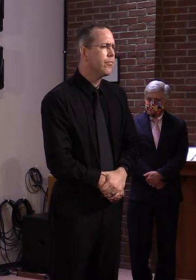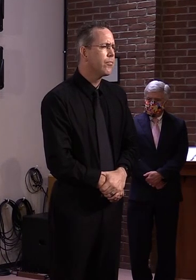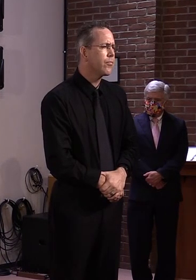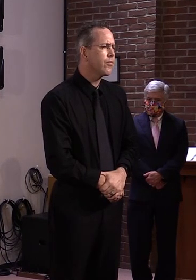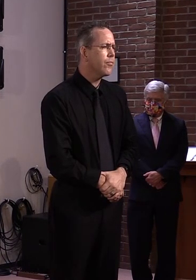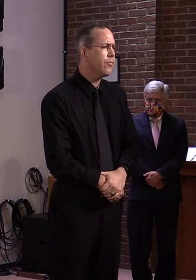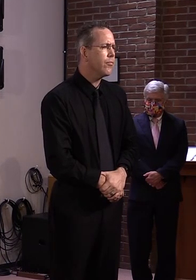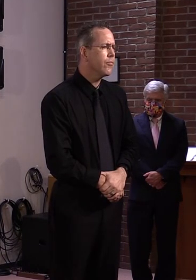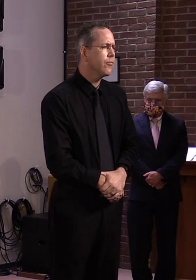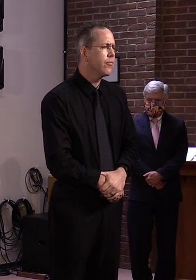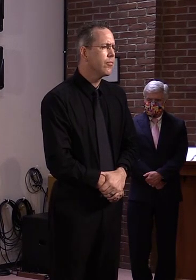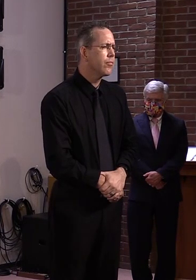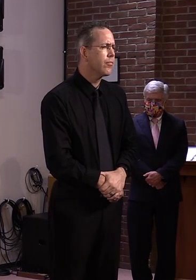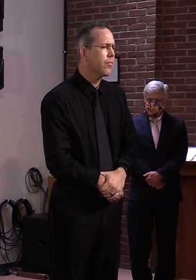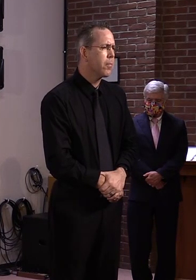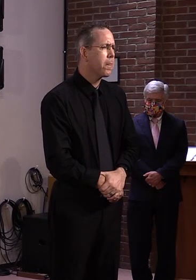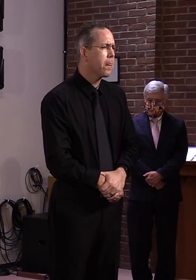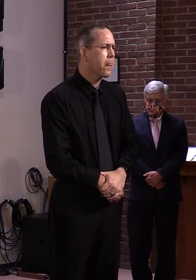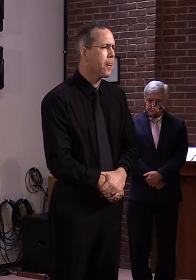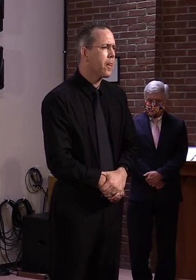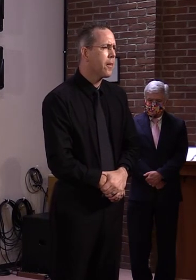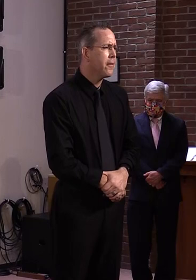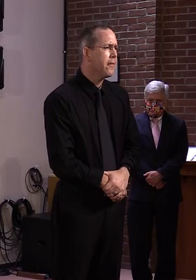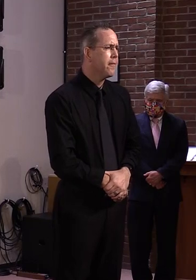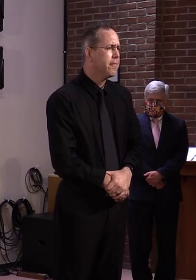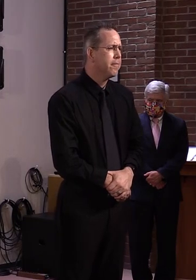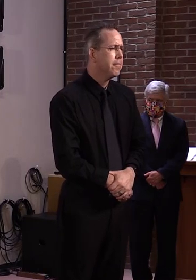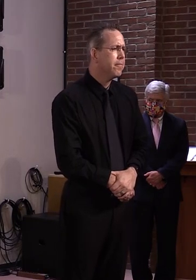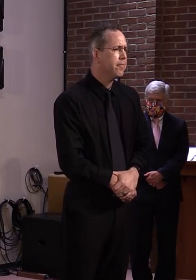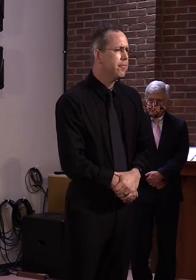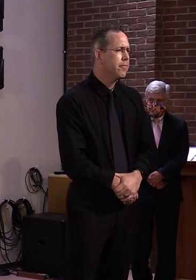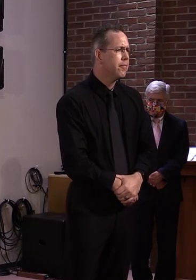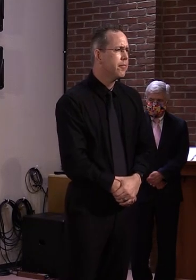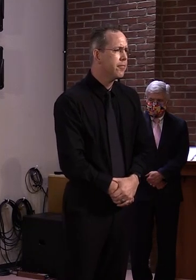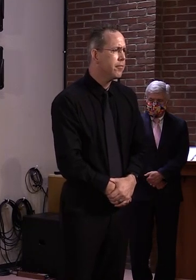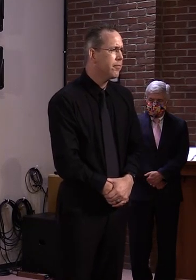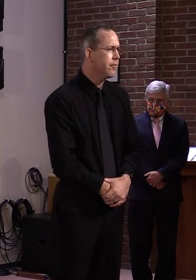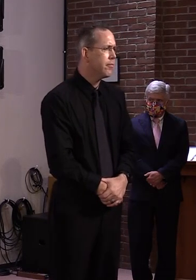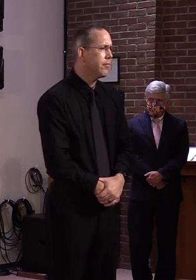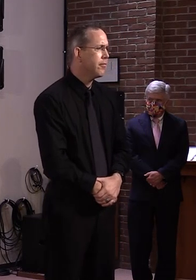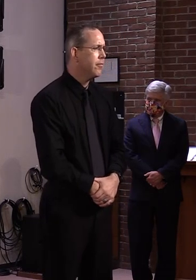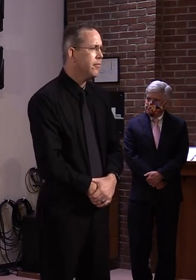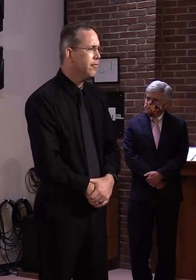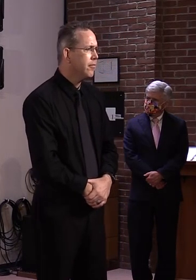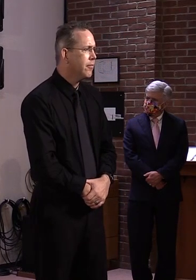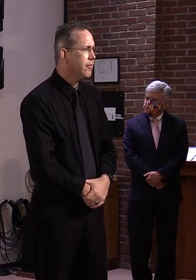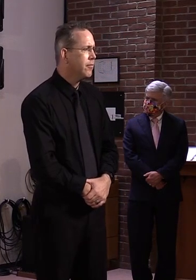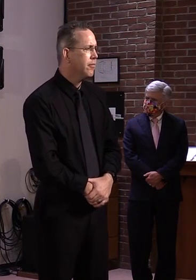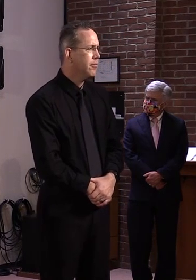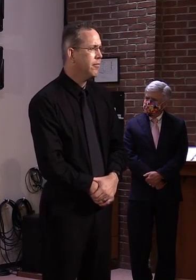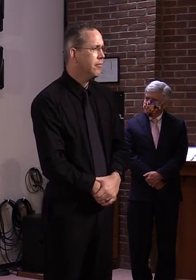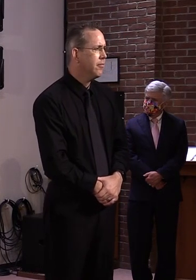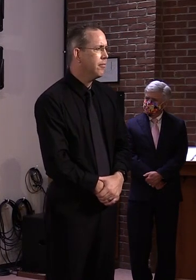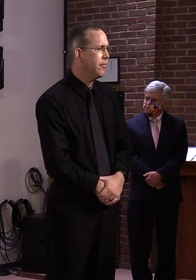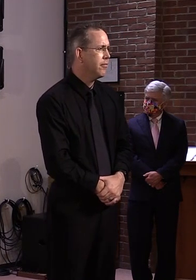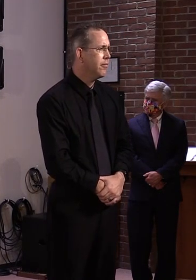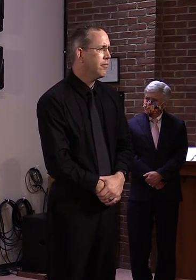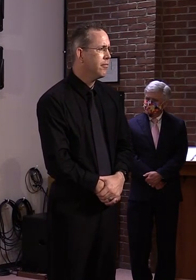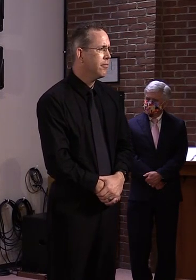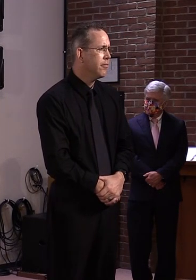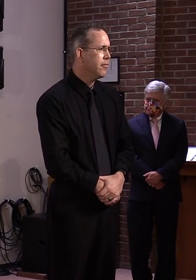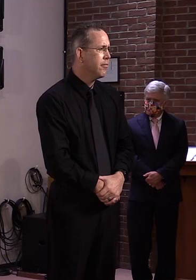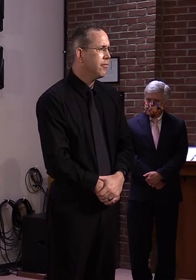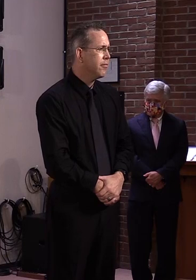And if you look at the Burlington area specifically, if you want a pop up test, you're going to have to wait three weeks until July 21st. Is there a